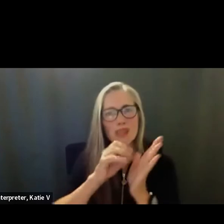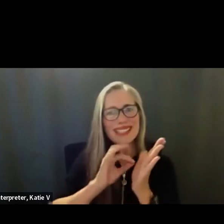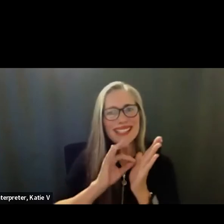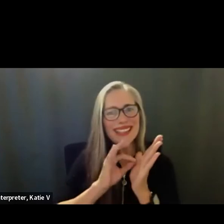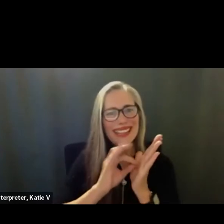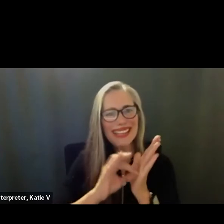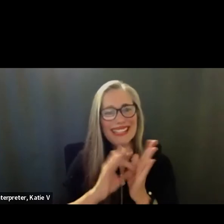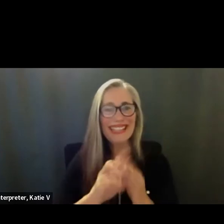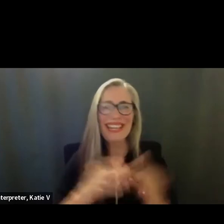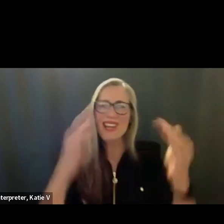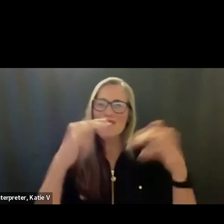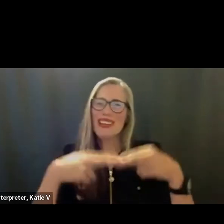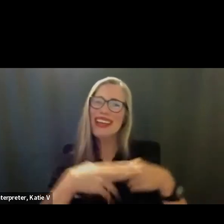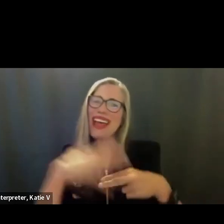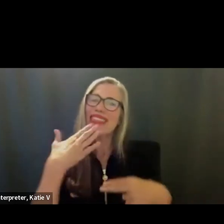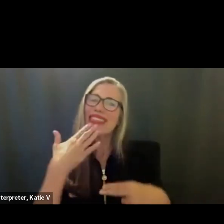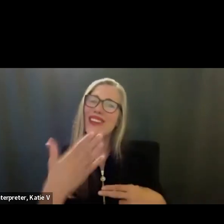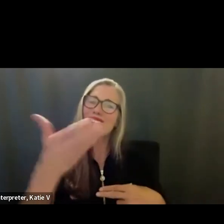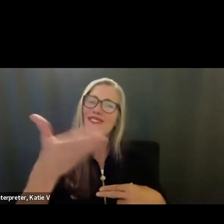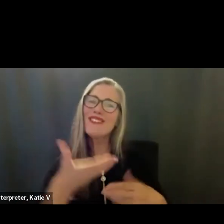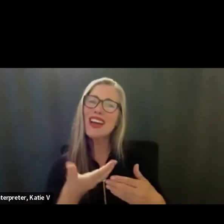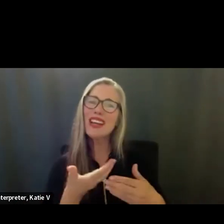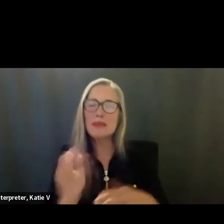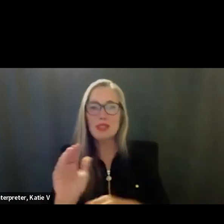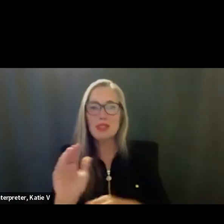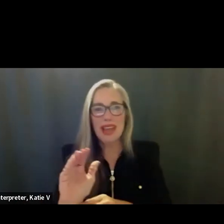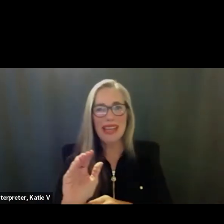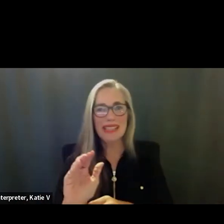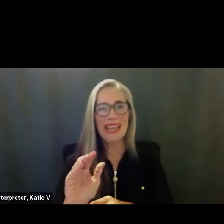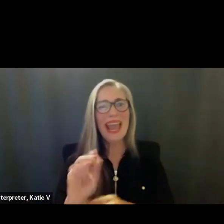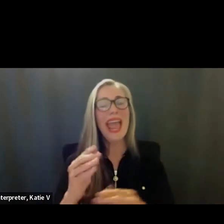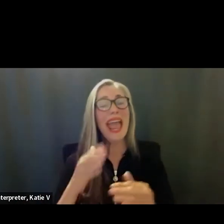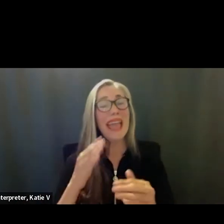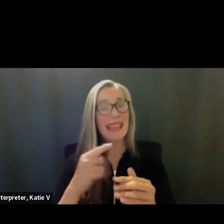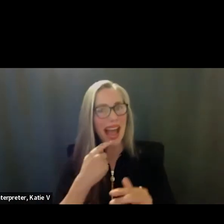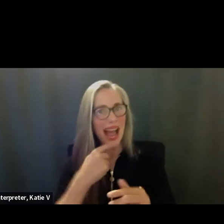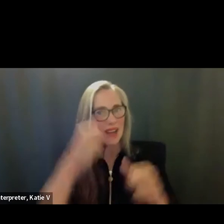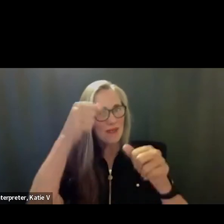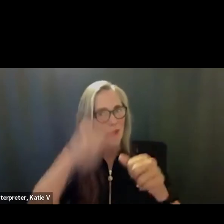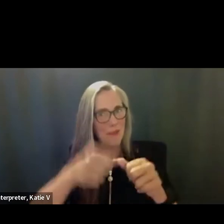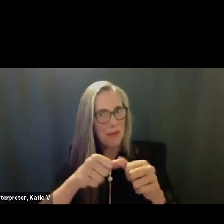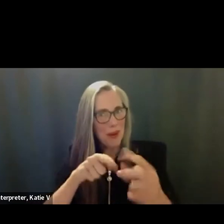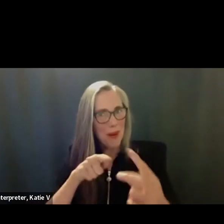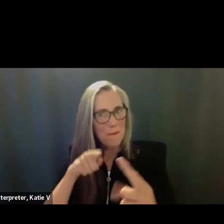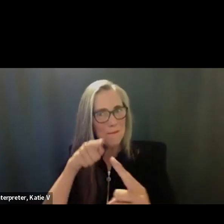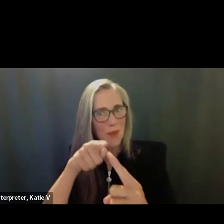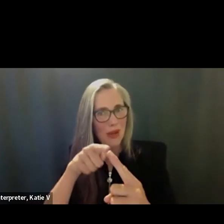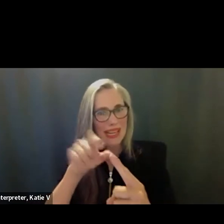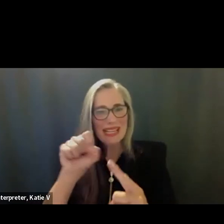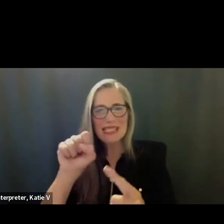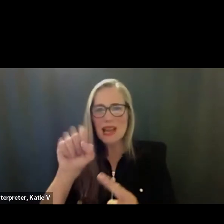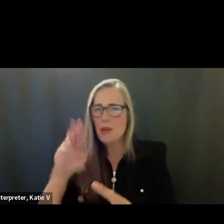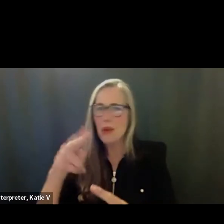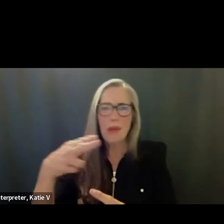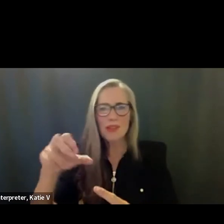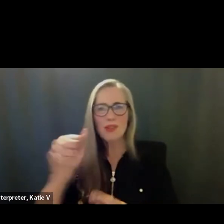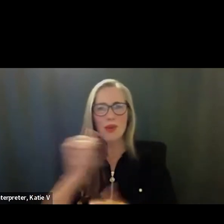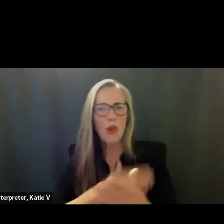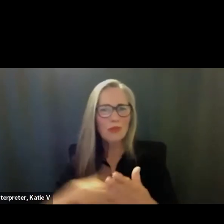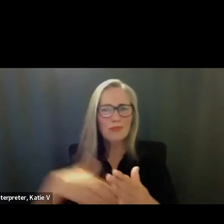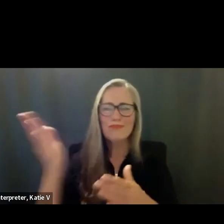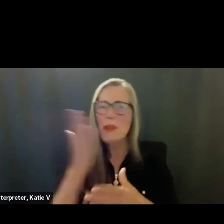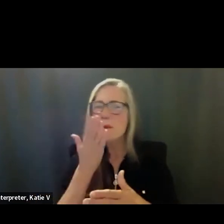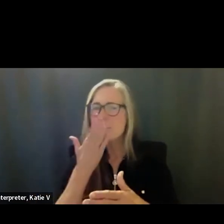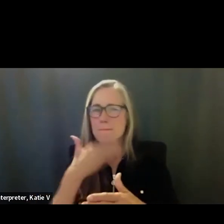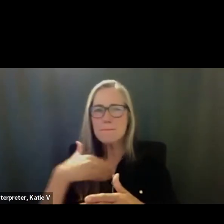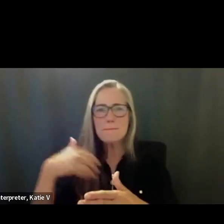So thank you for having me here this evening. I want to leave on the note that Santa Barbara High School is the best high school in town. Because